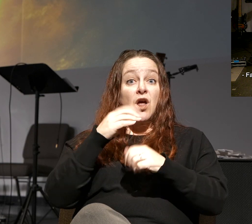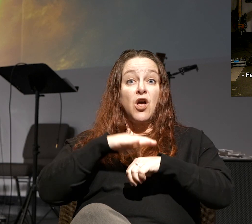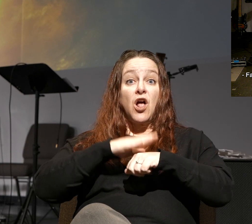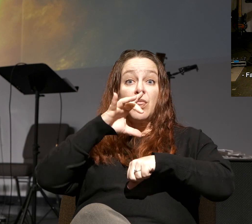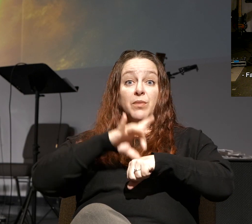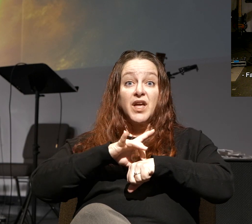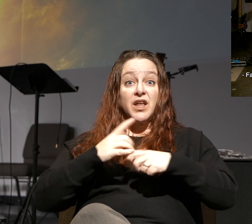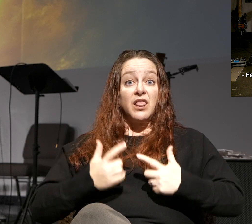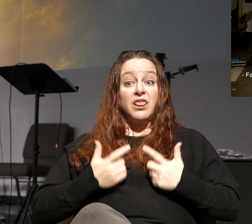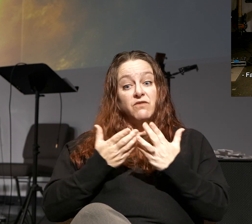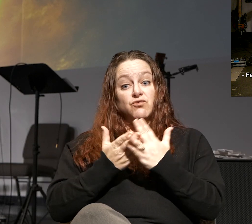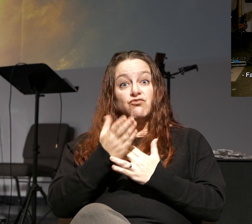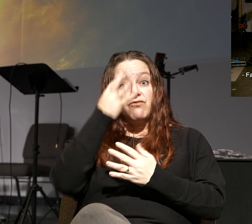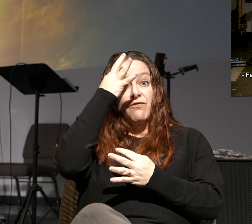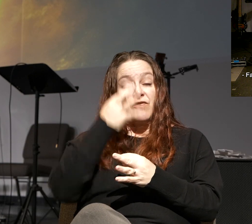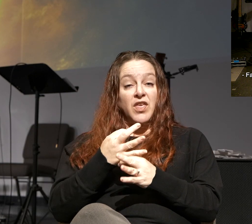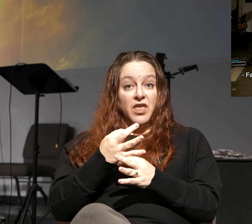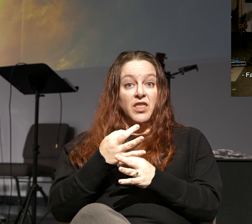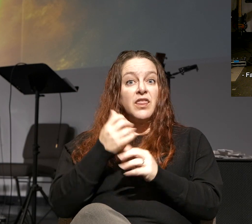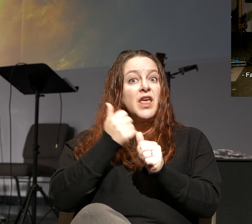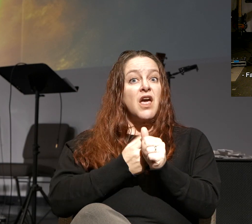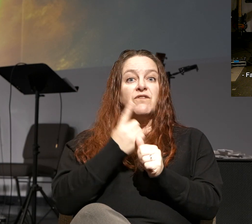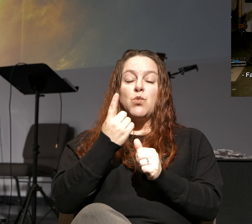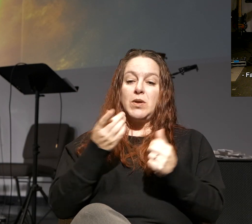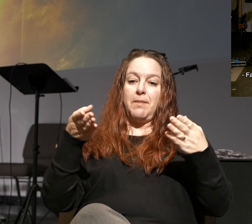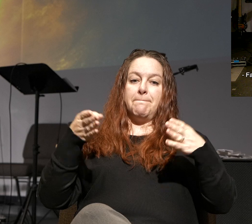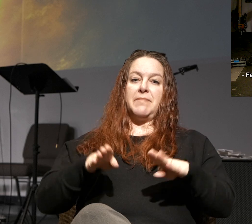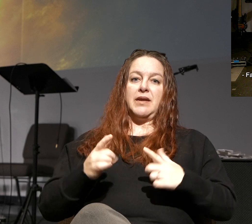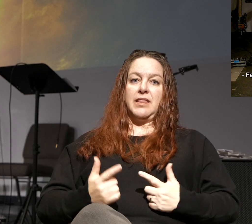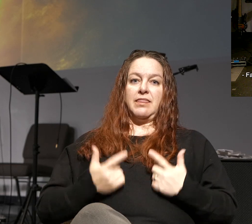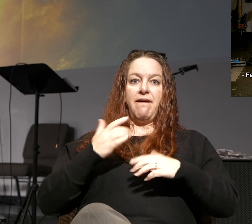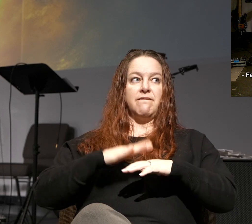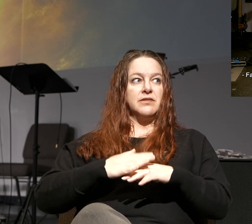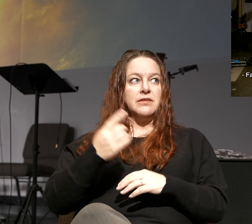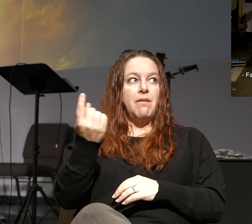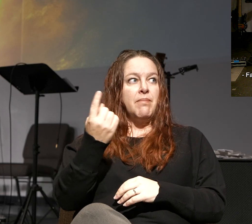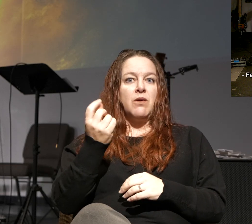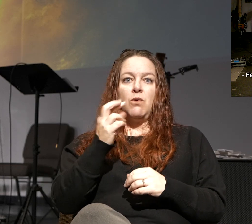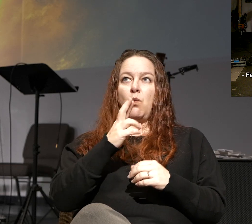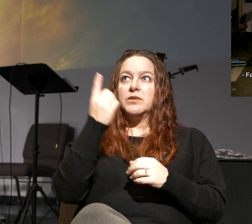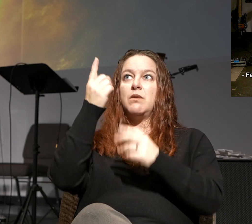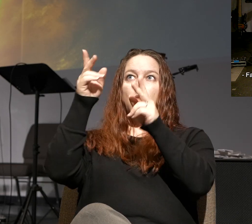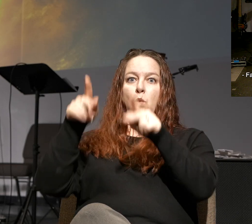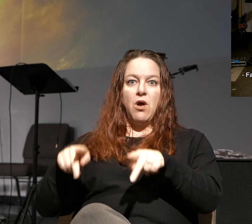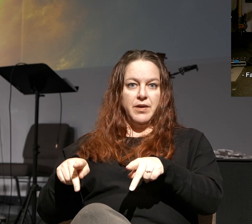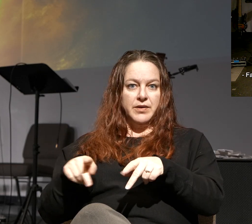faith. Everyone on the planet is betting their life on something or someone.